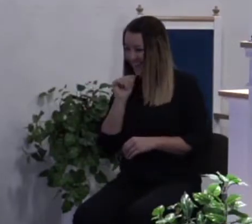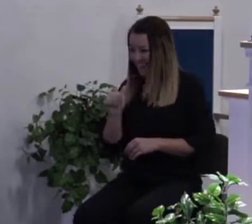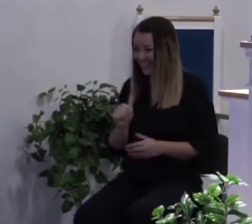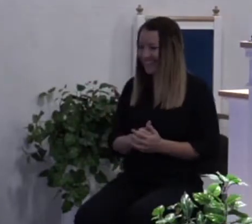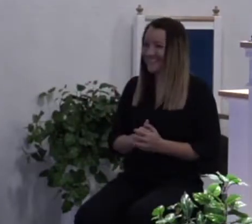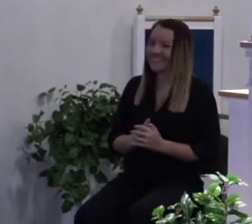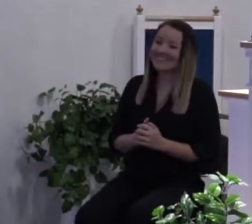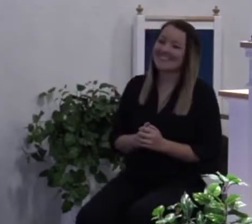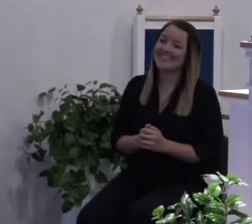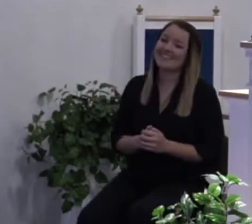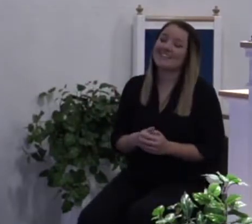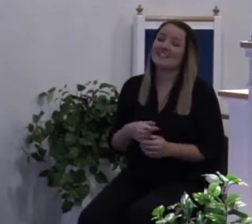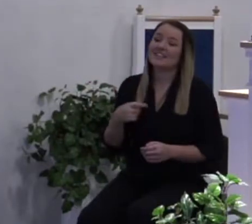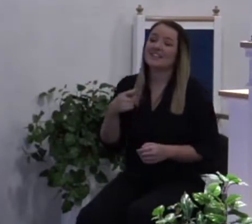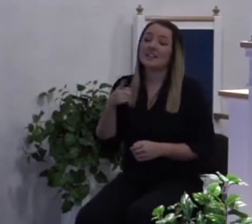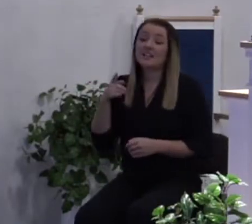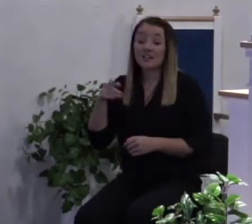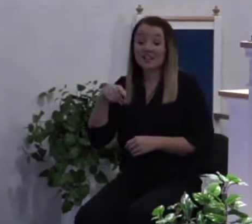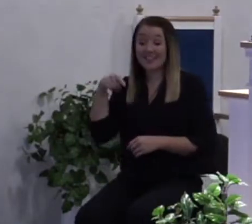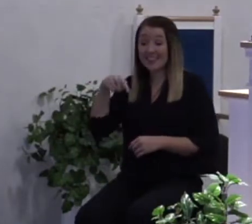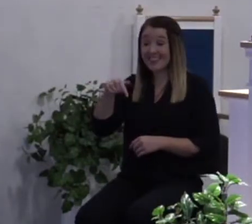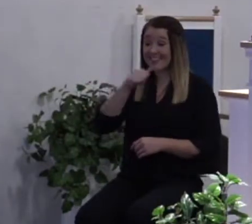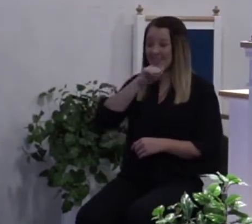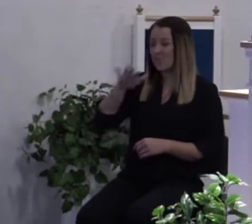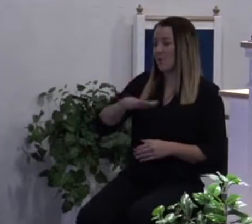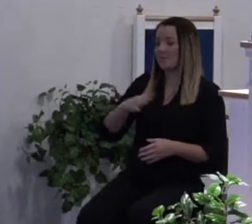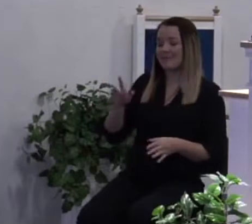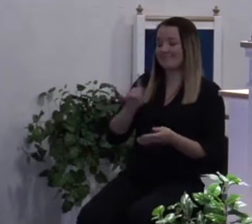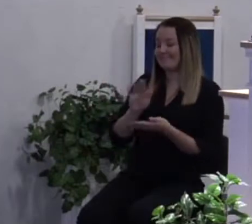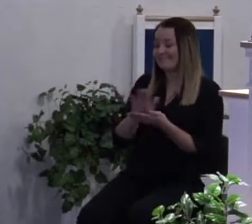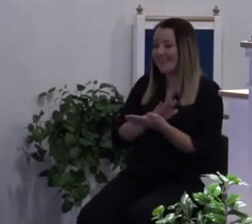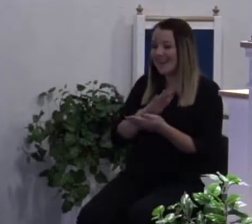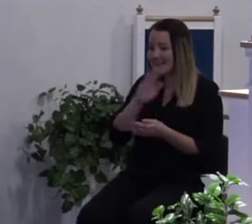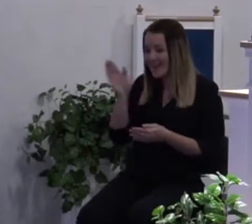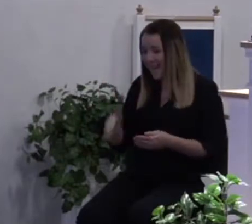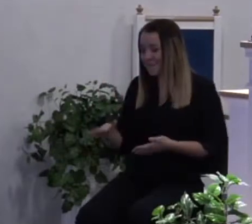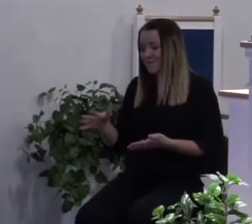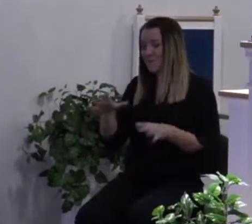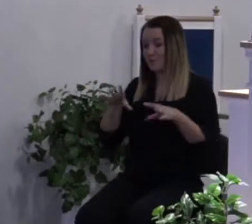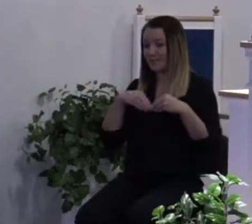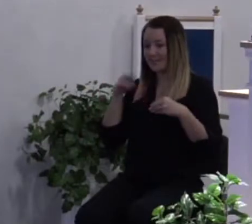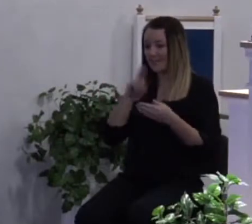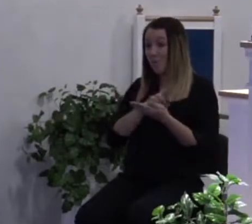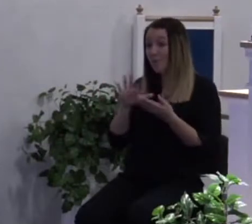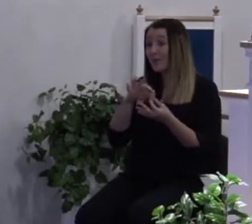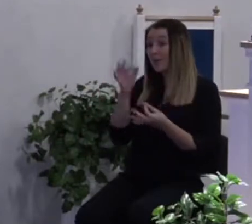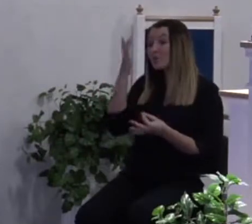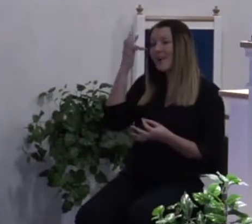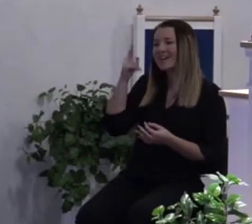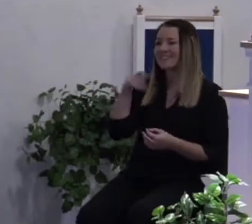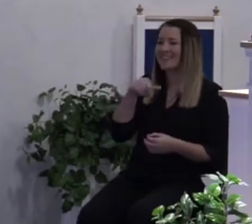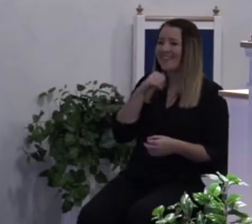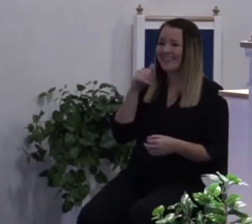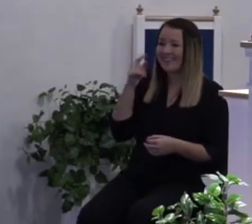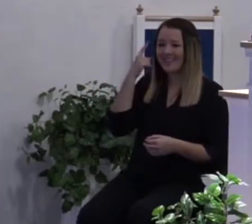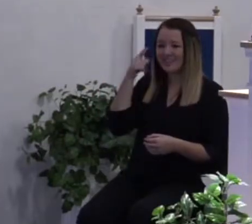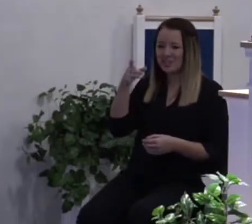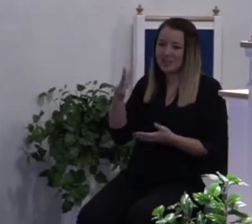She never this woman never got the Holy Ghost because she felt like she deserved it. she was trying to do what seemed right